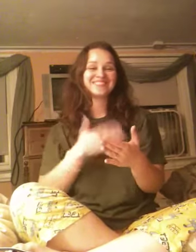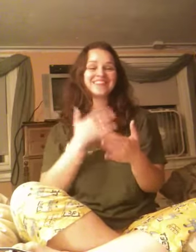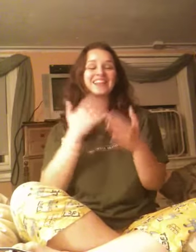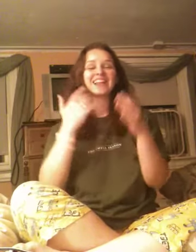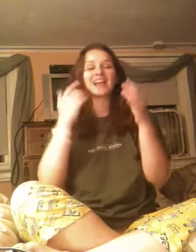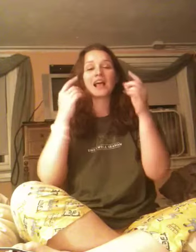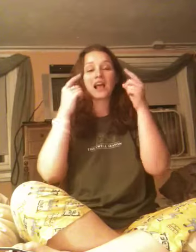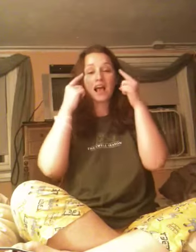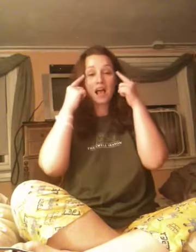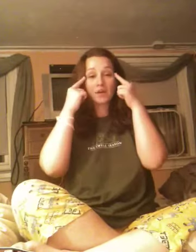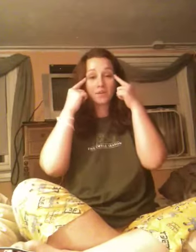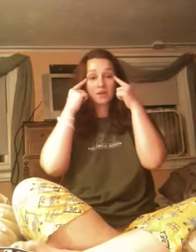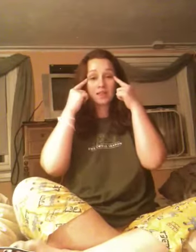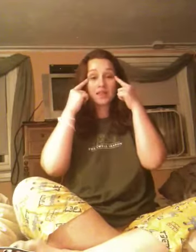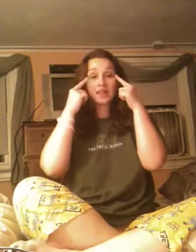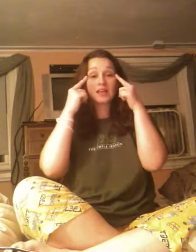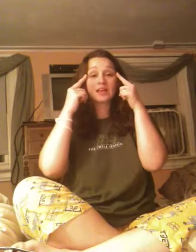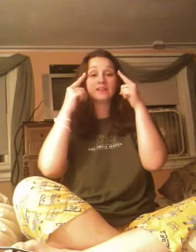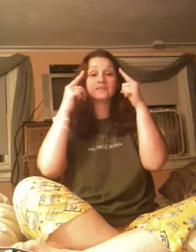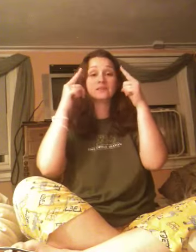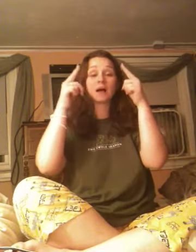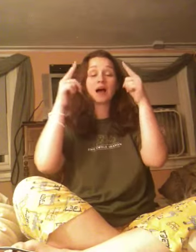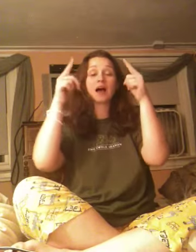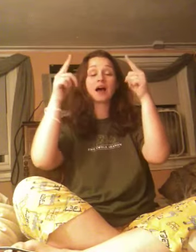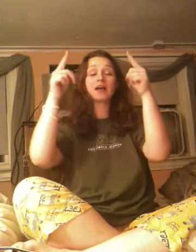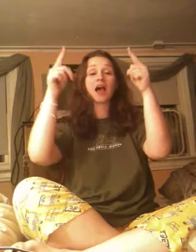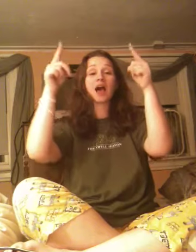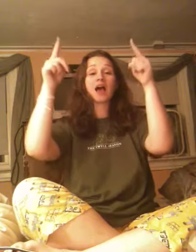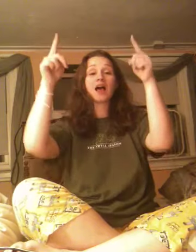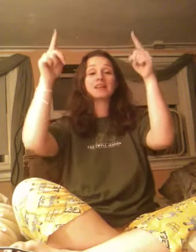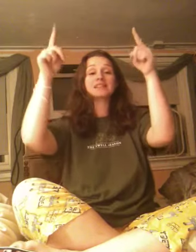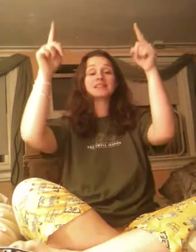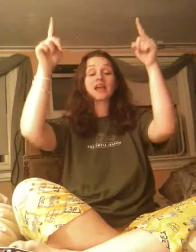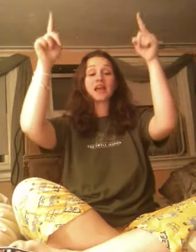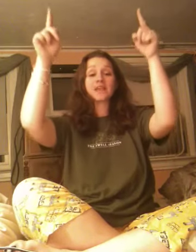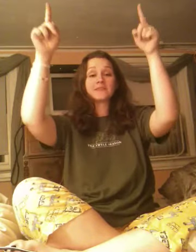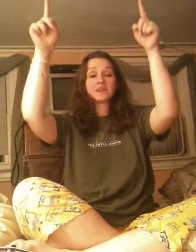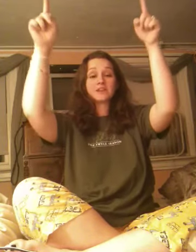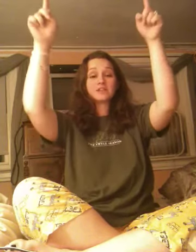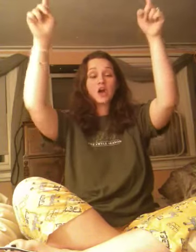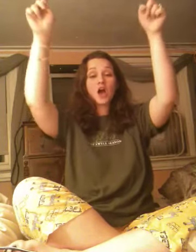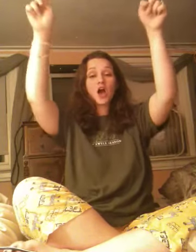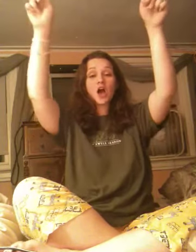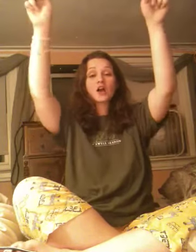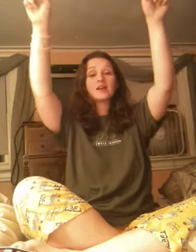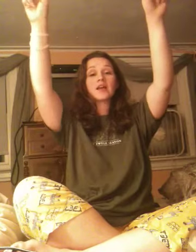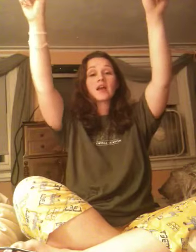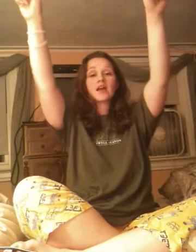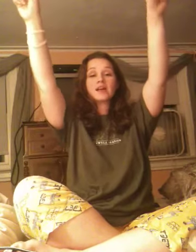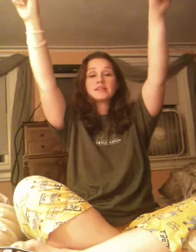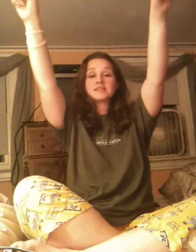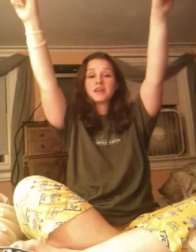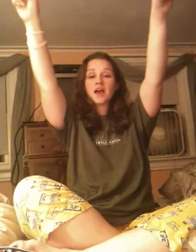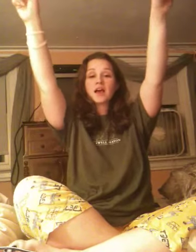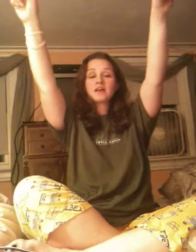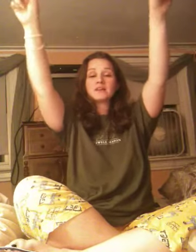I will lift my eyes in the darkest night,